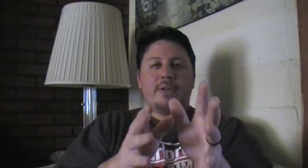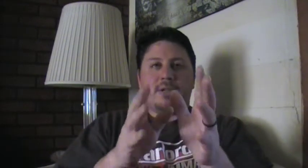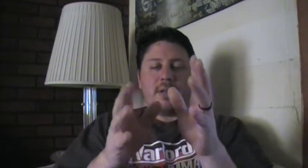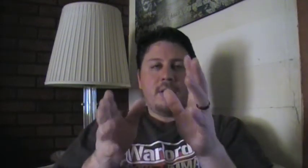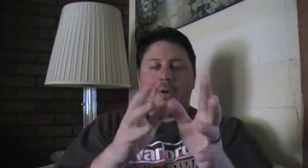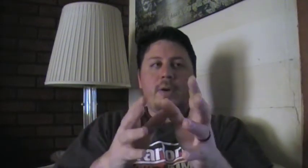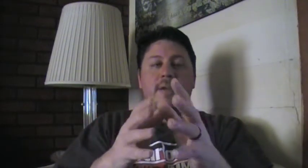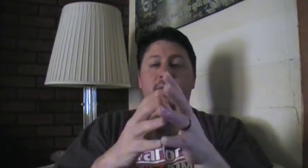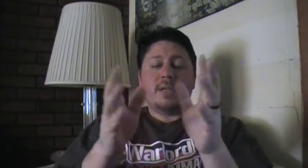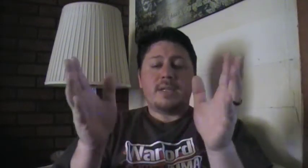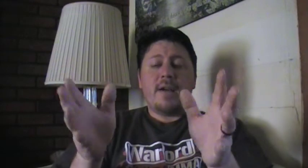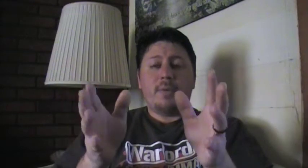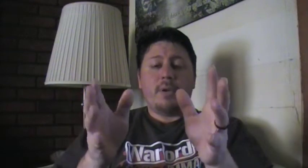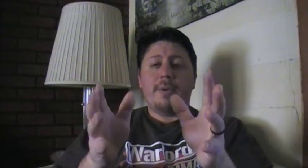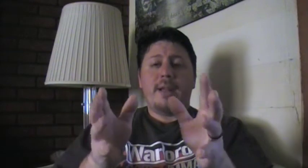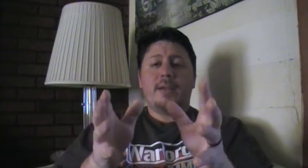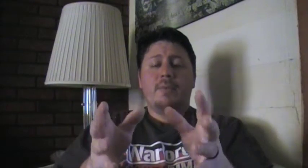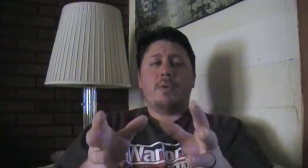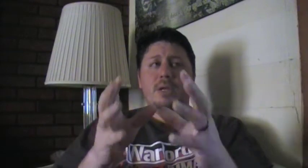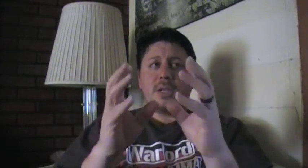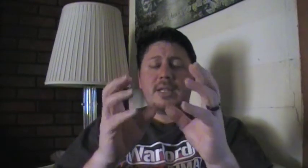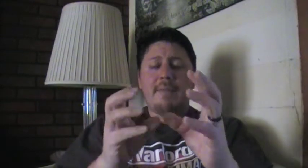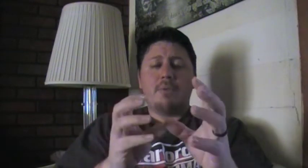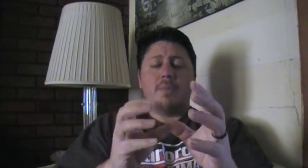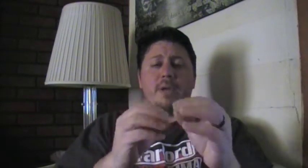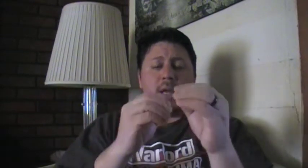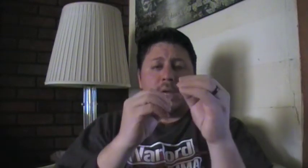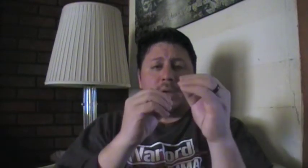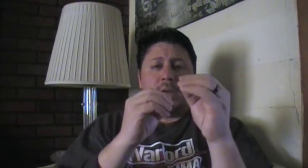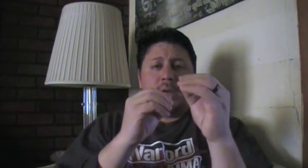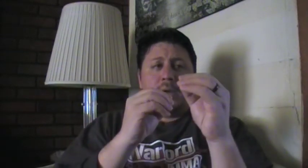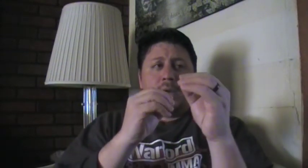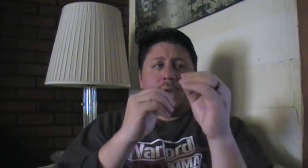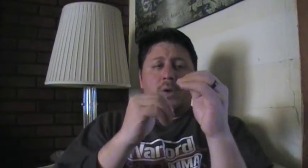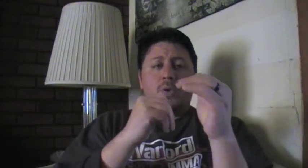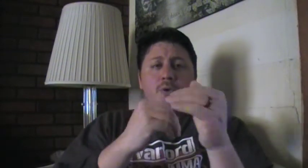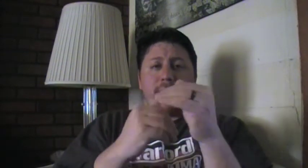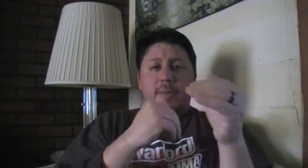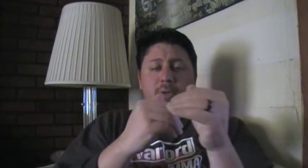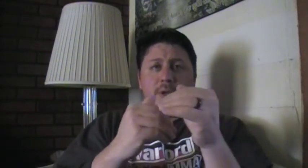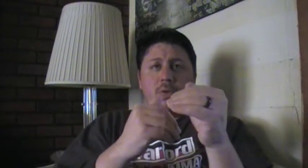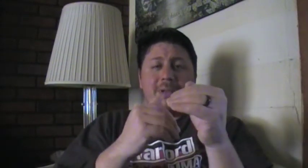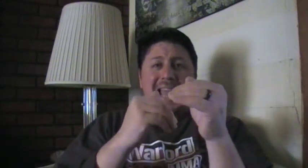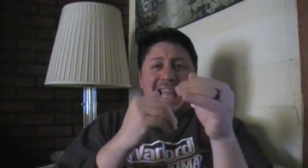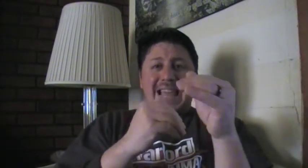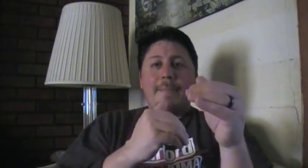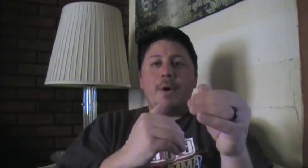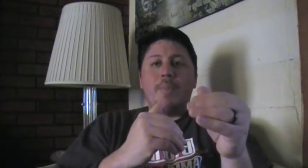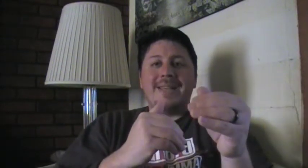– it's never really about anything more than just that moment and who's better between you and me at that moment.